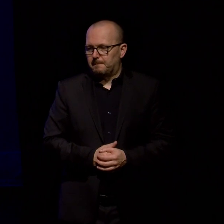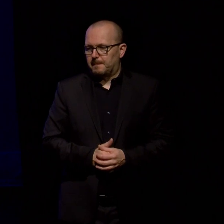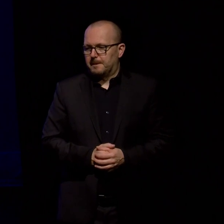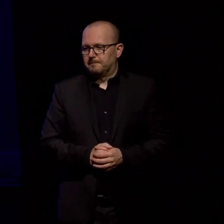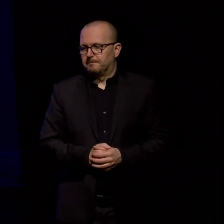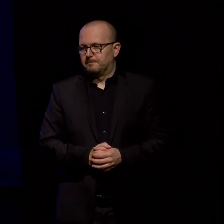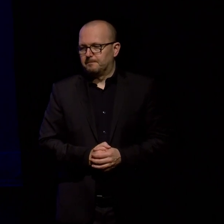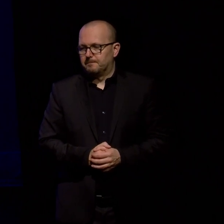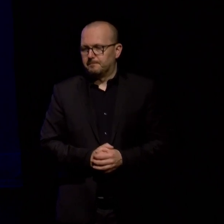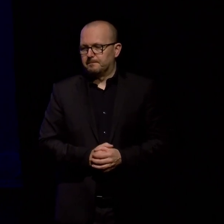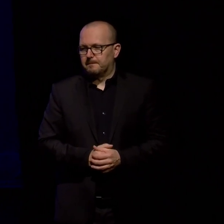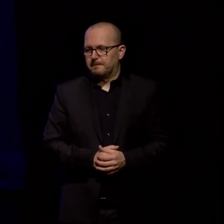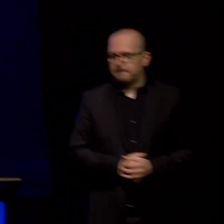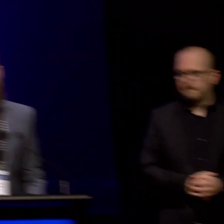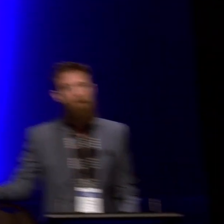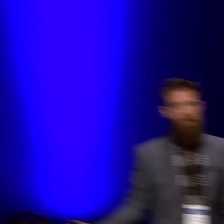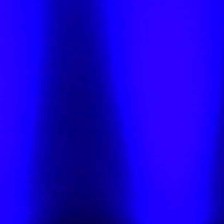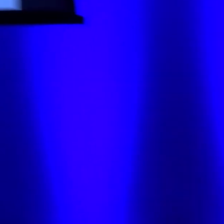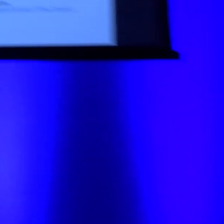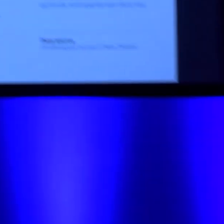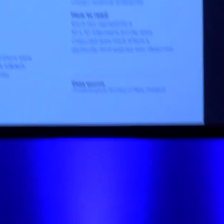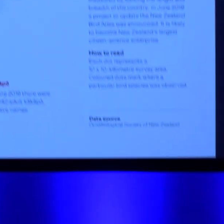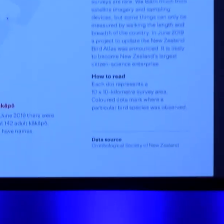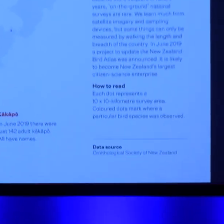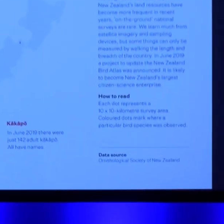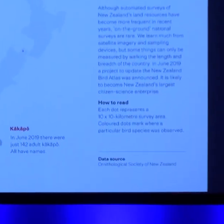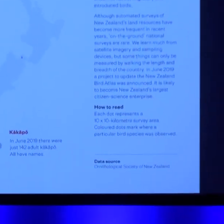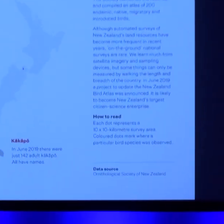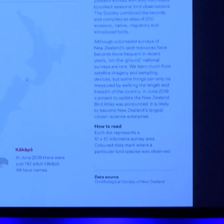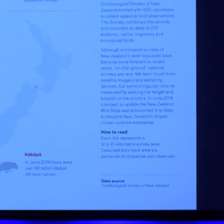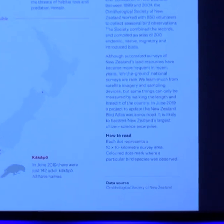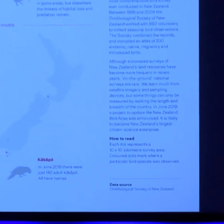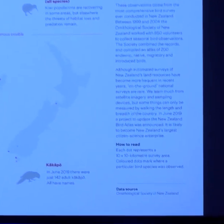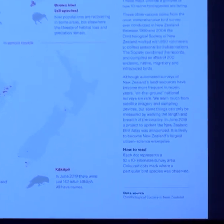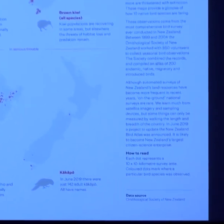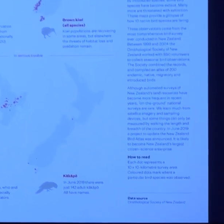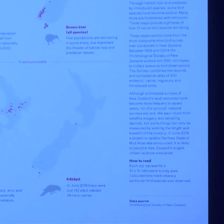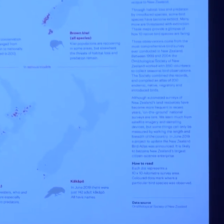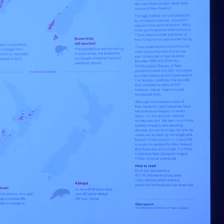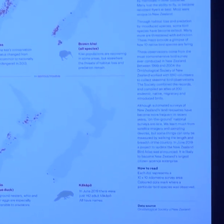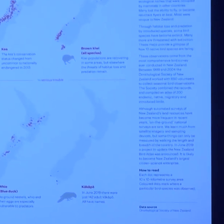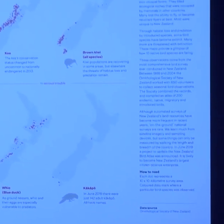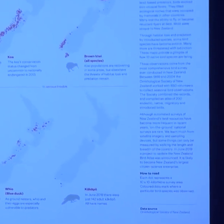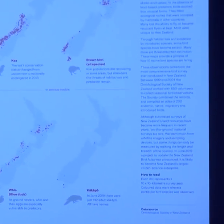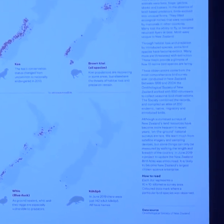this is a this is a map of bird distributions in New Zealand or several maps of several birds